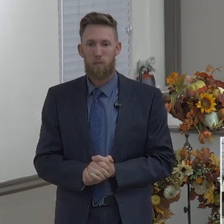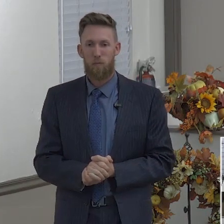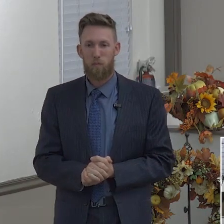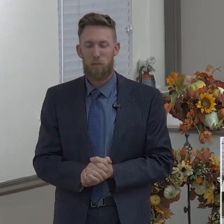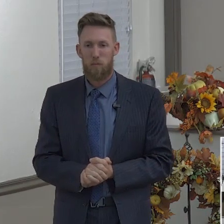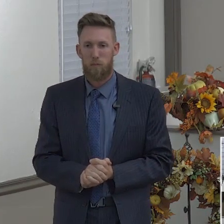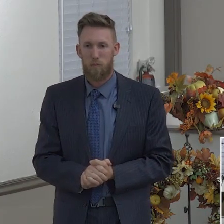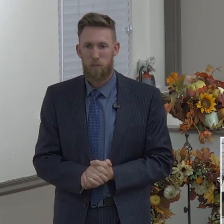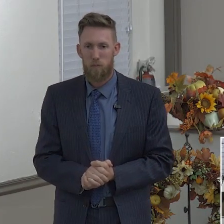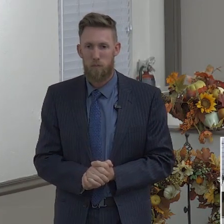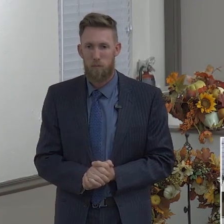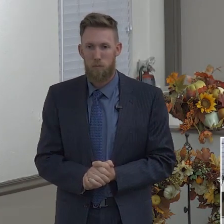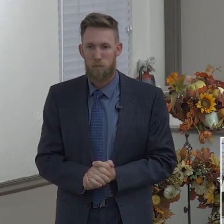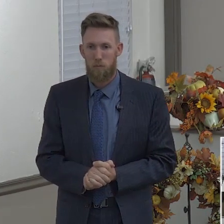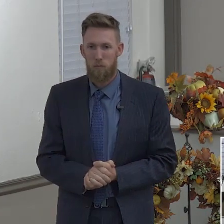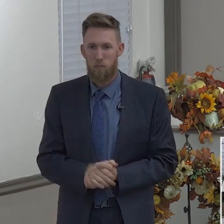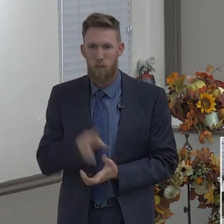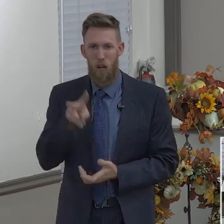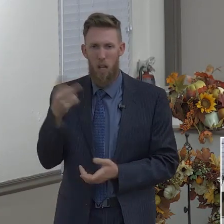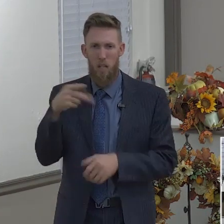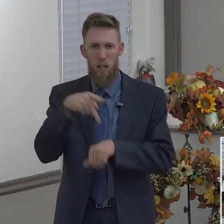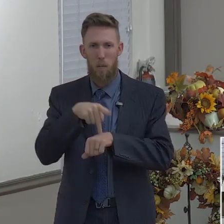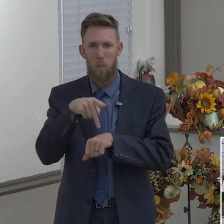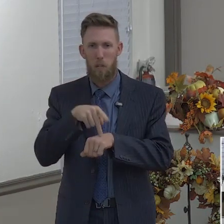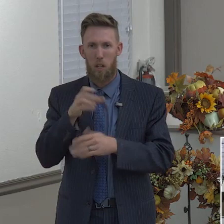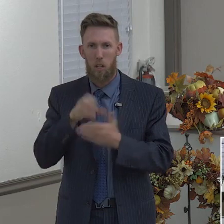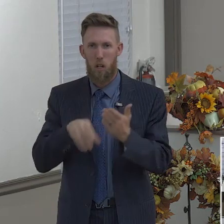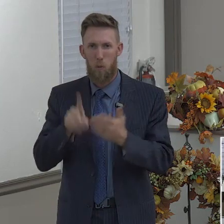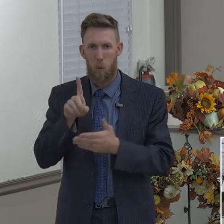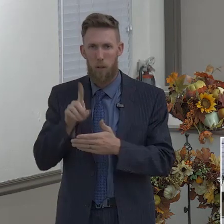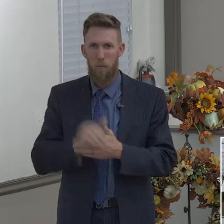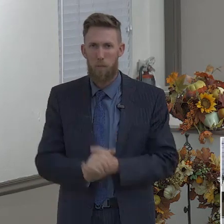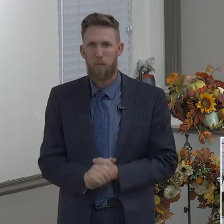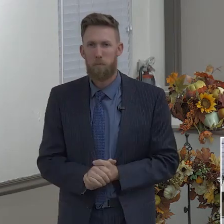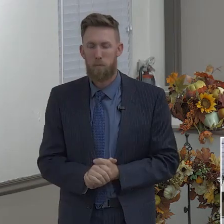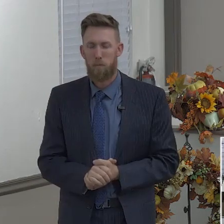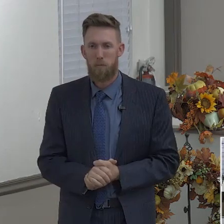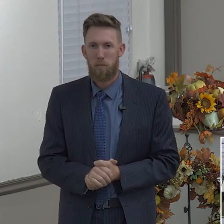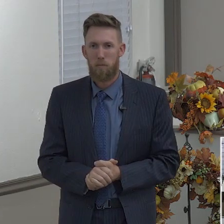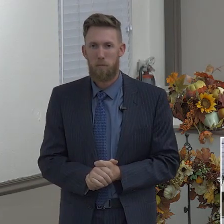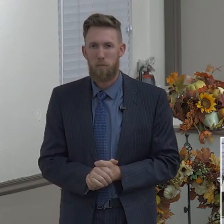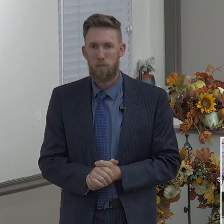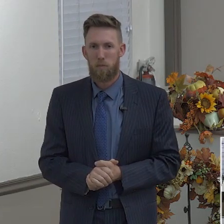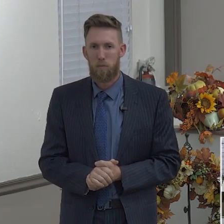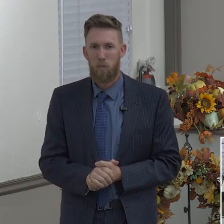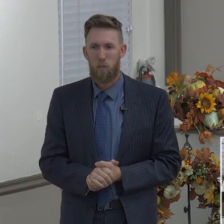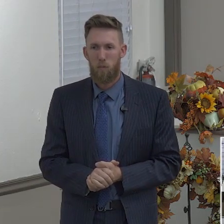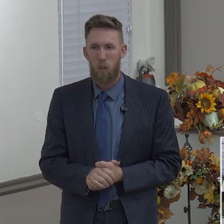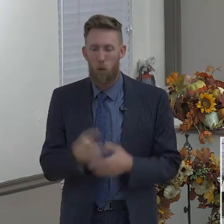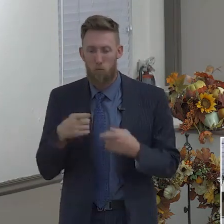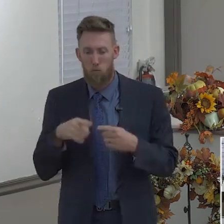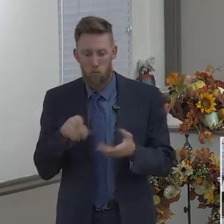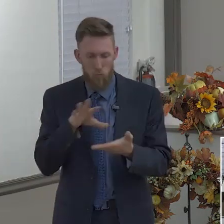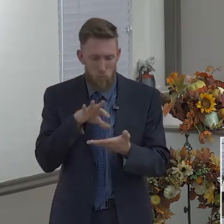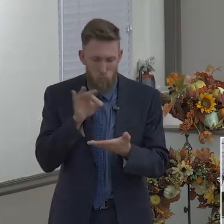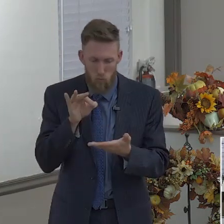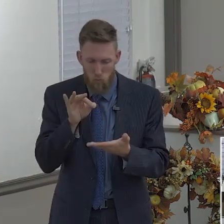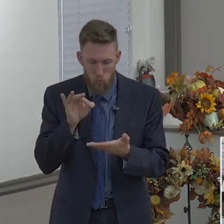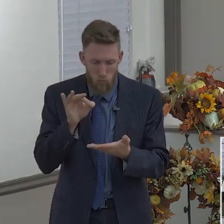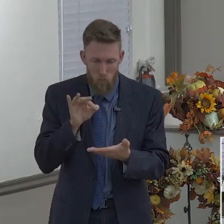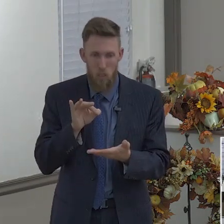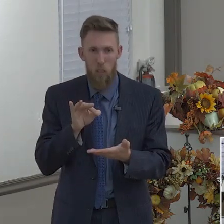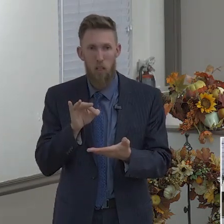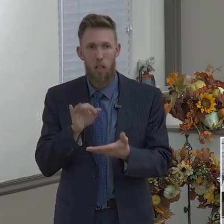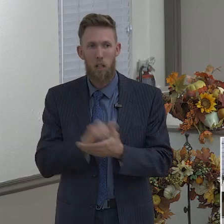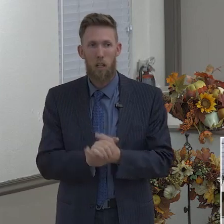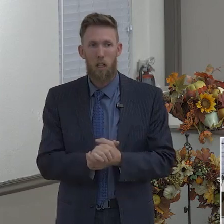Peter chapter number 1, and while you're turning there just to get the elephant out of the room, the reason I have blue shoes,